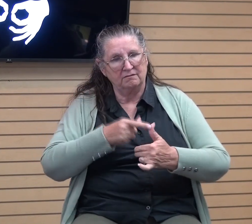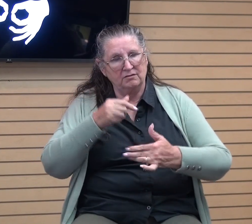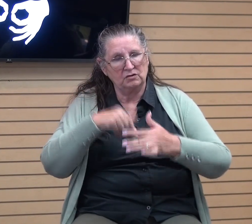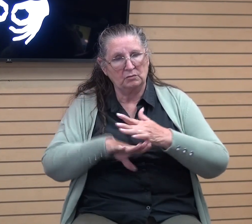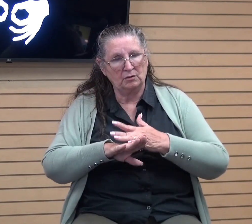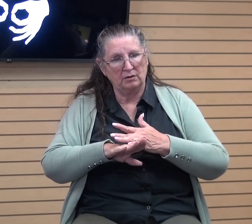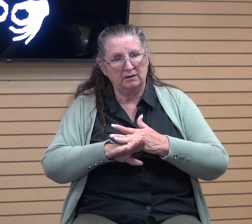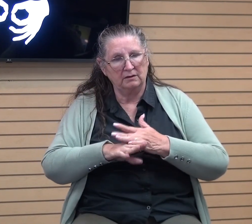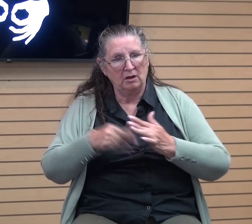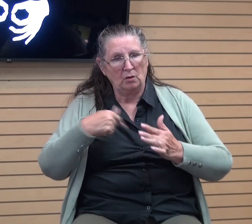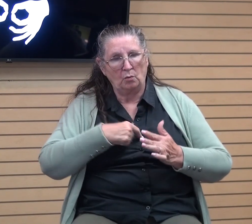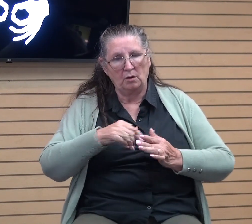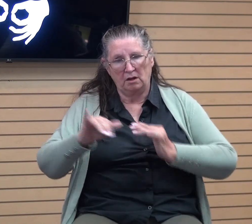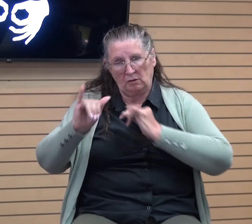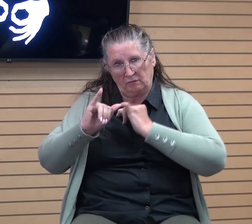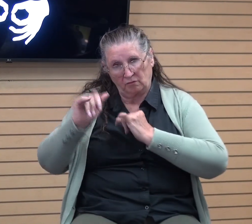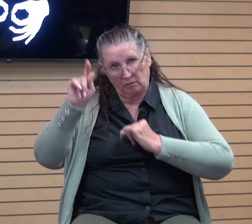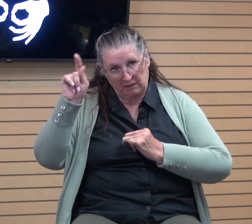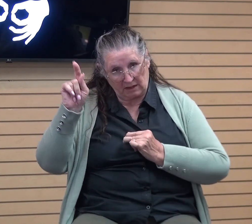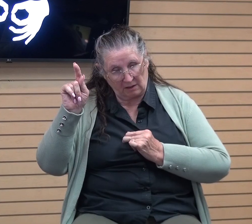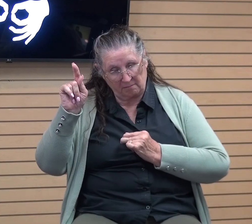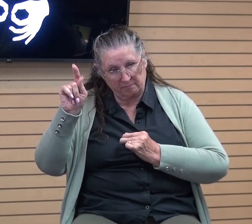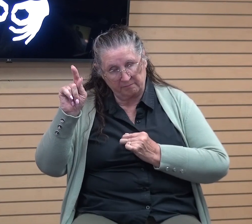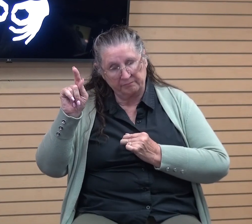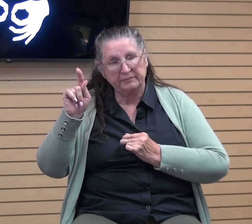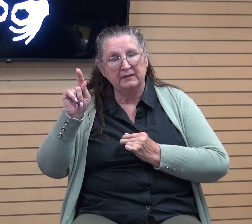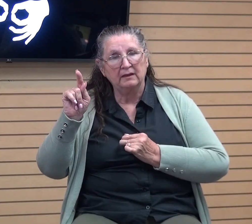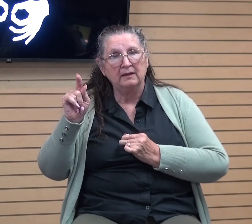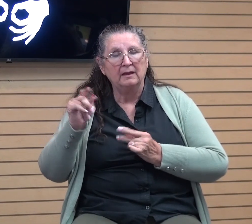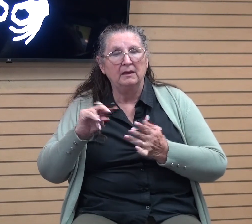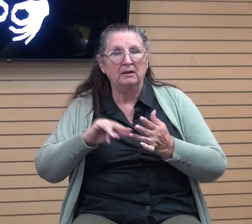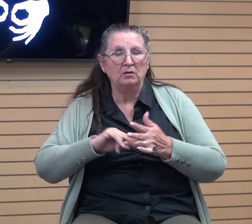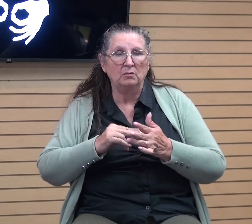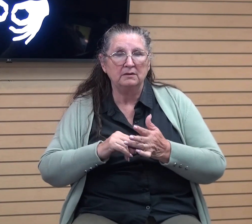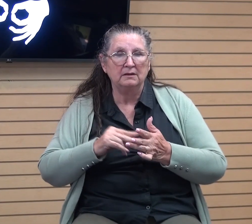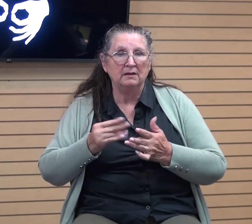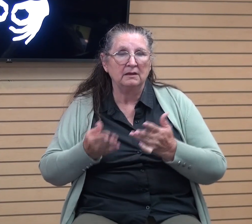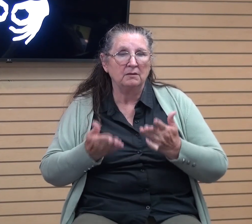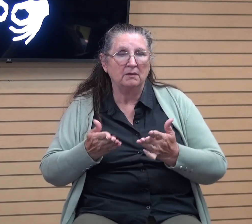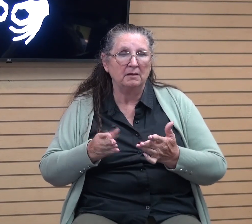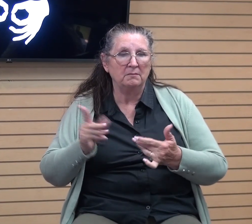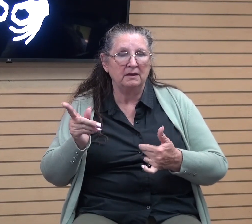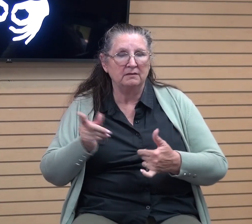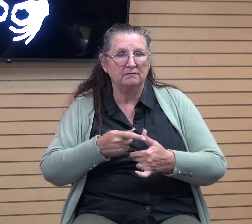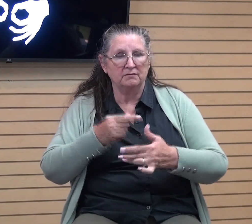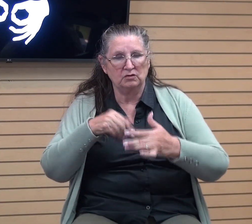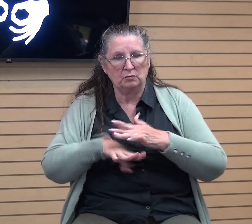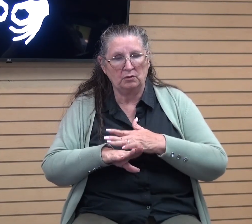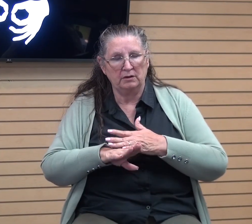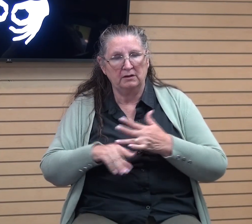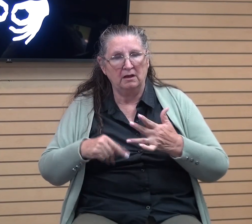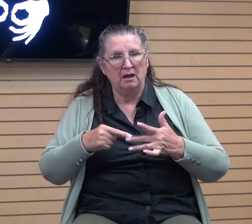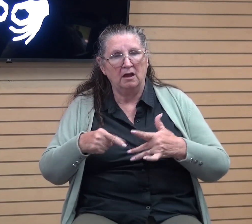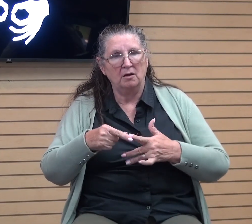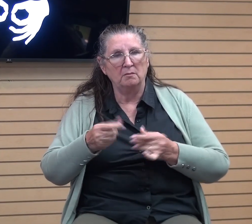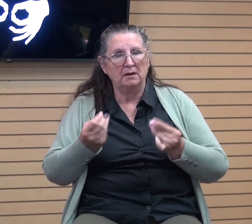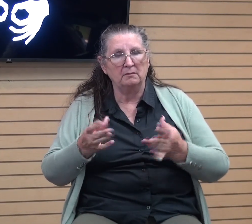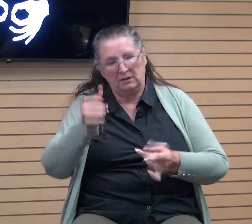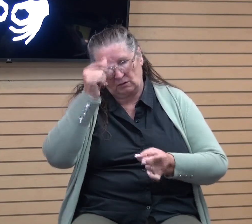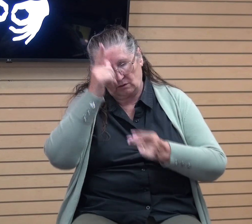being conformed to him, okay? That's what it means when it says he might be the firstborn among many brethren. We are the many brethren